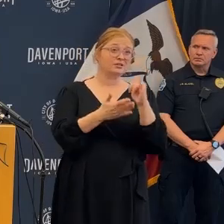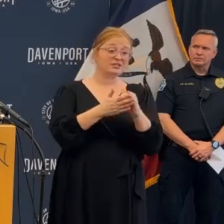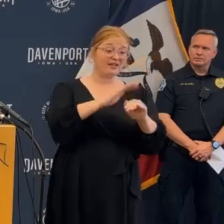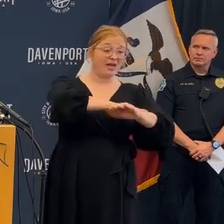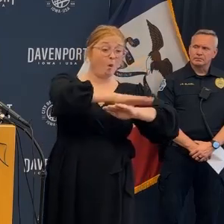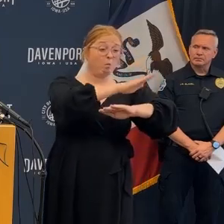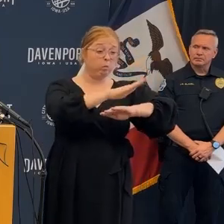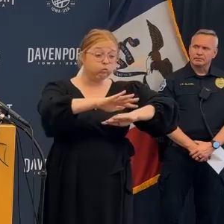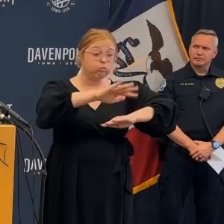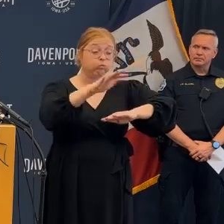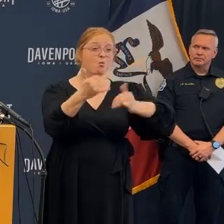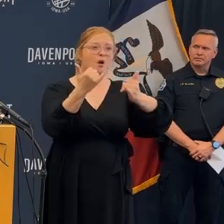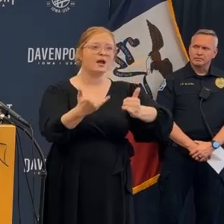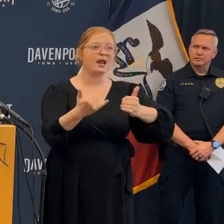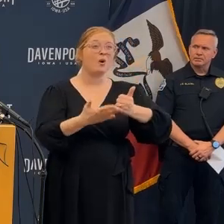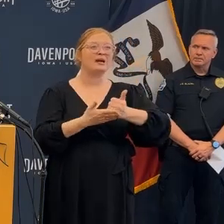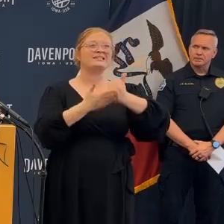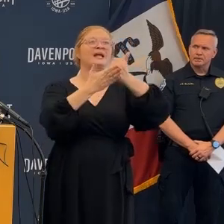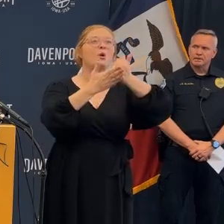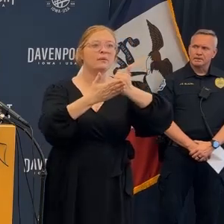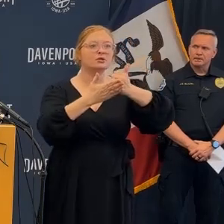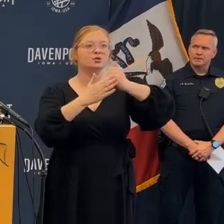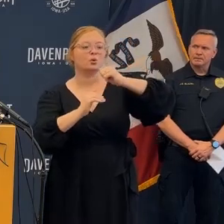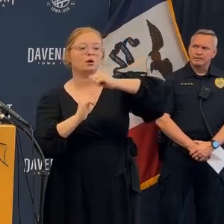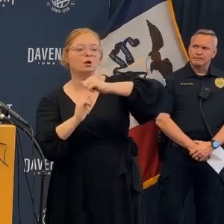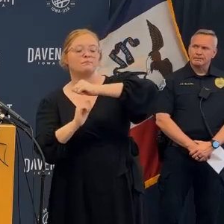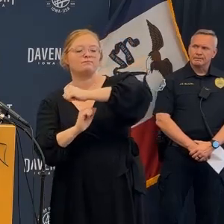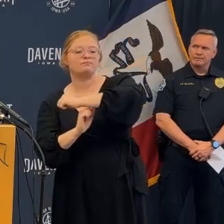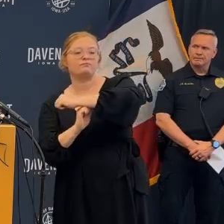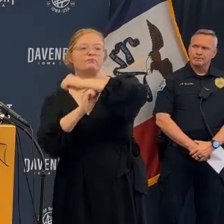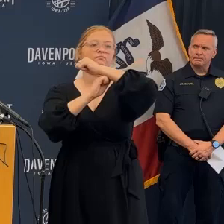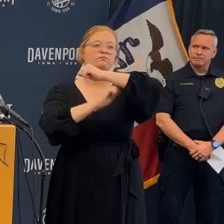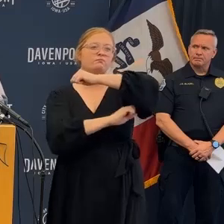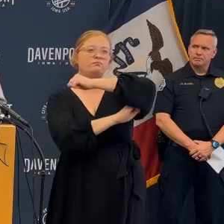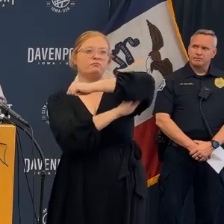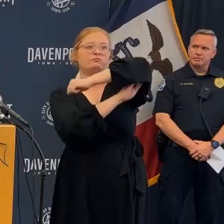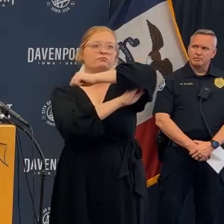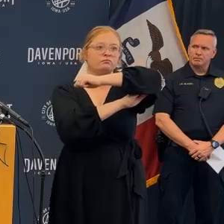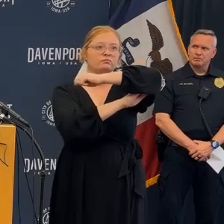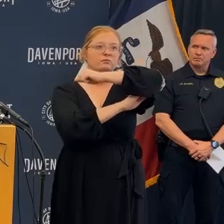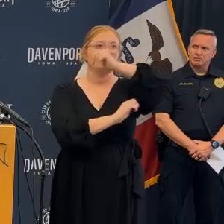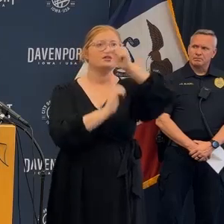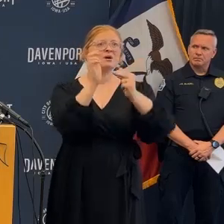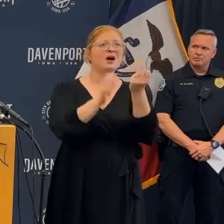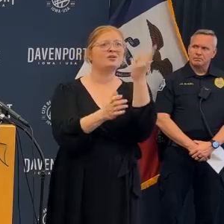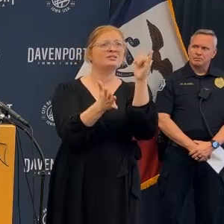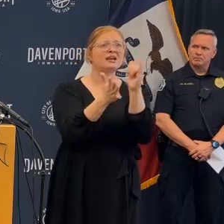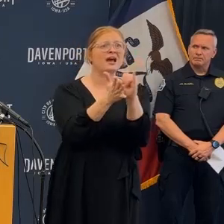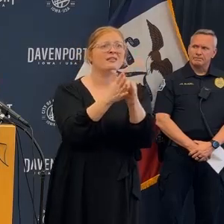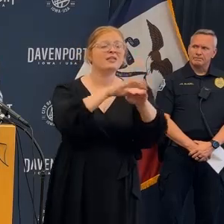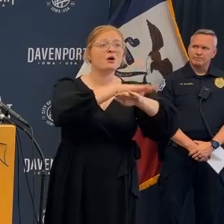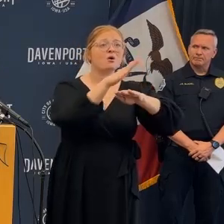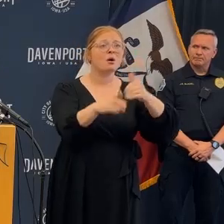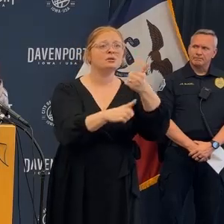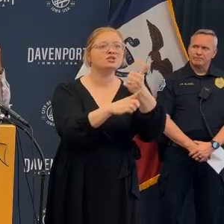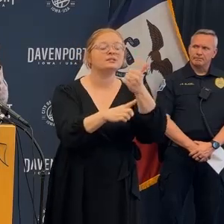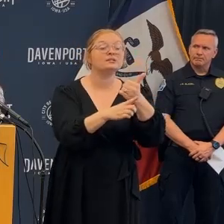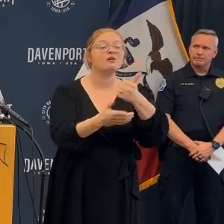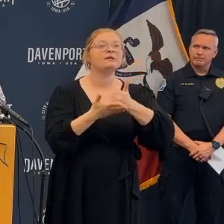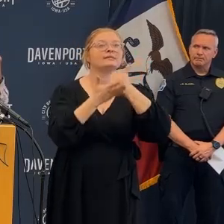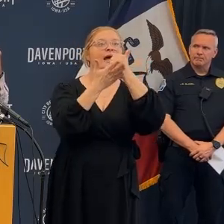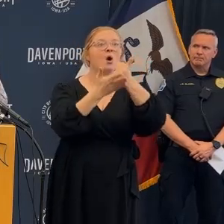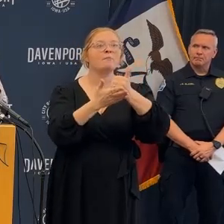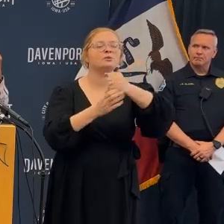of the debris pile the debris pile itself is helping to hold the building up okay